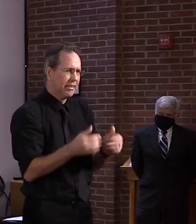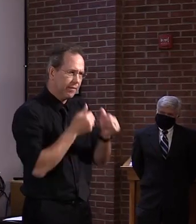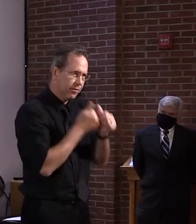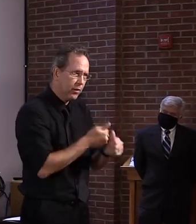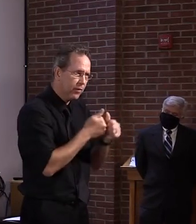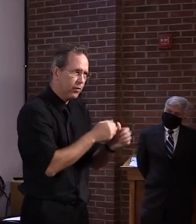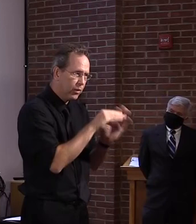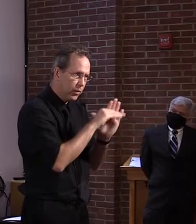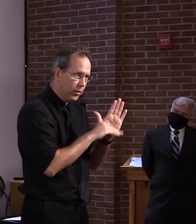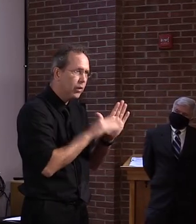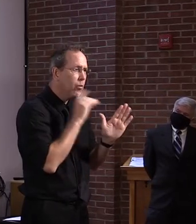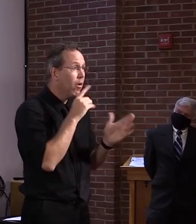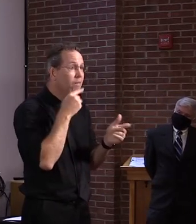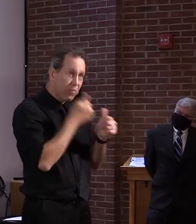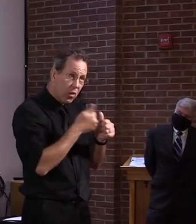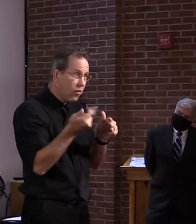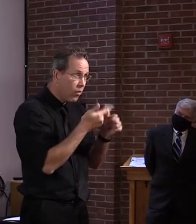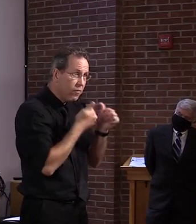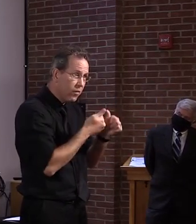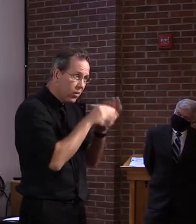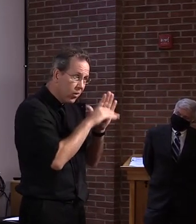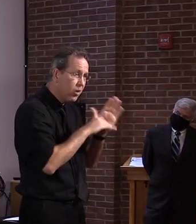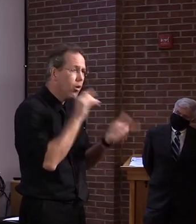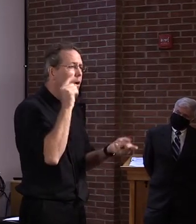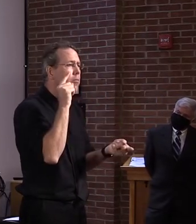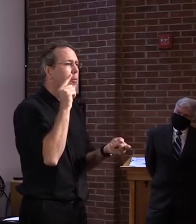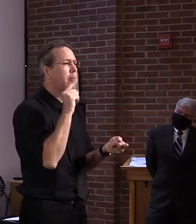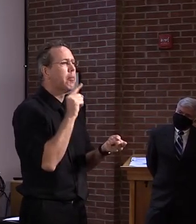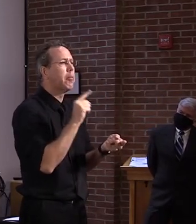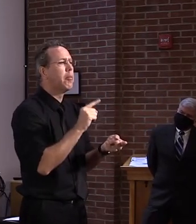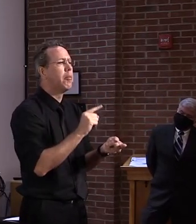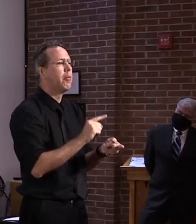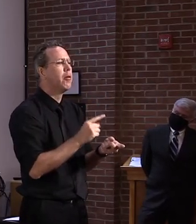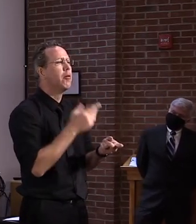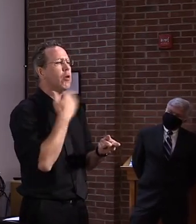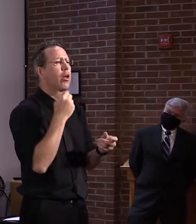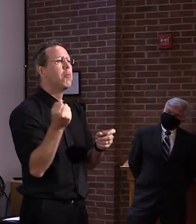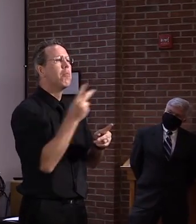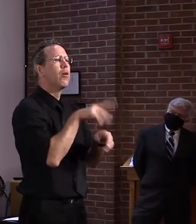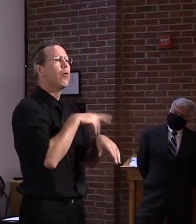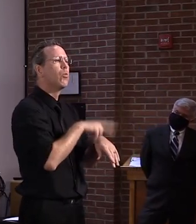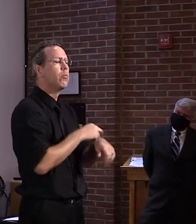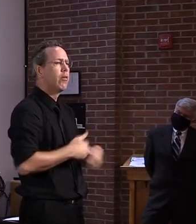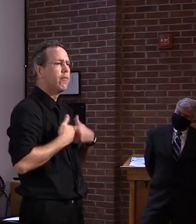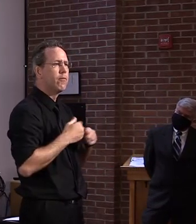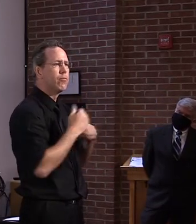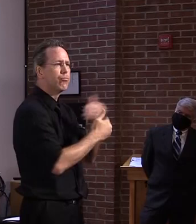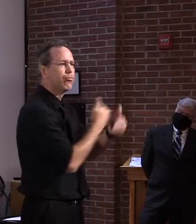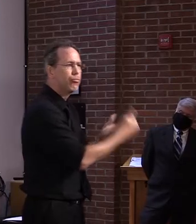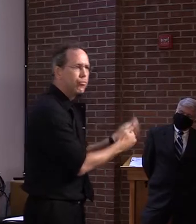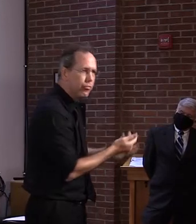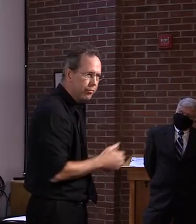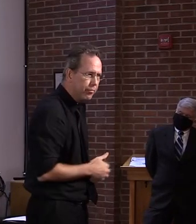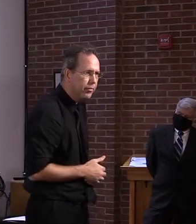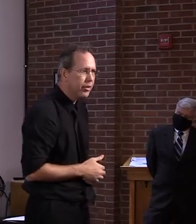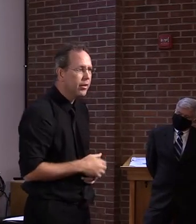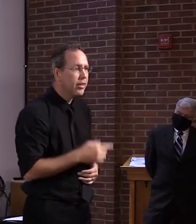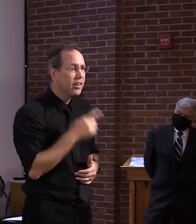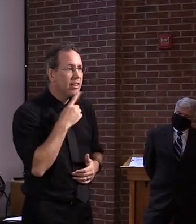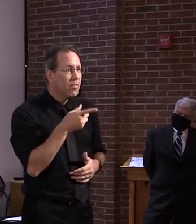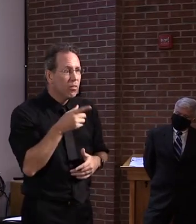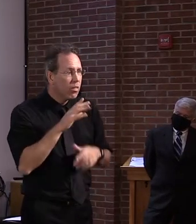Um, hoping that the containment strategies we use when cases arise, um, will control those and contain those so that,